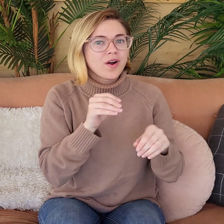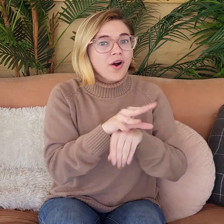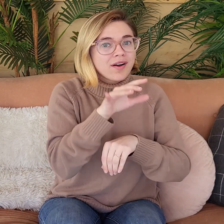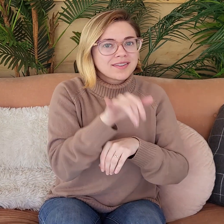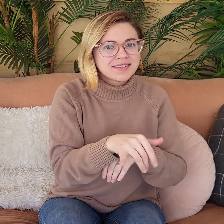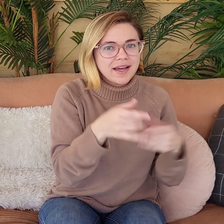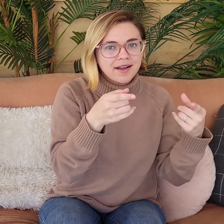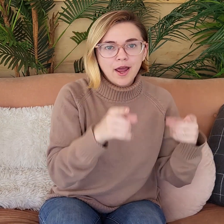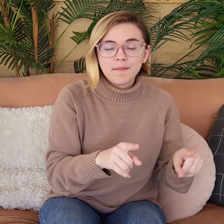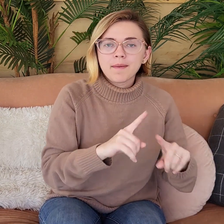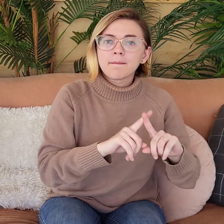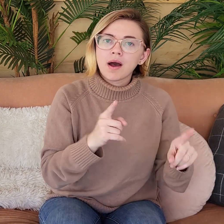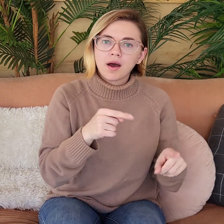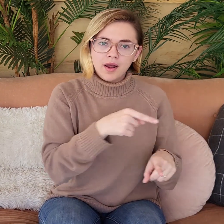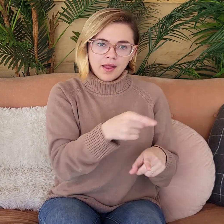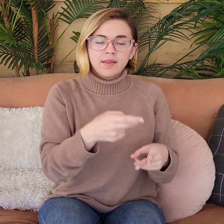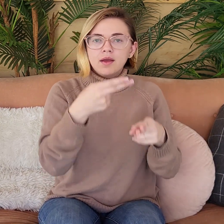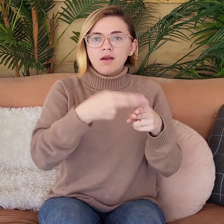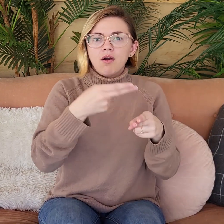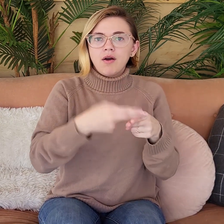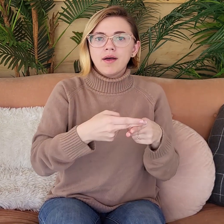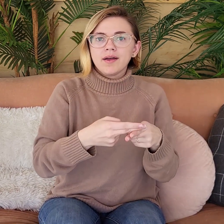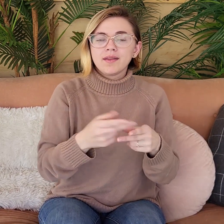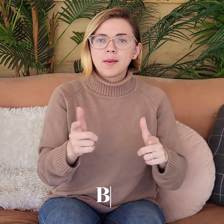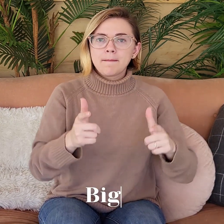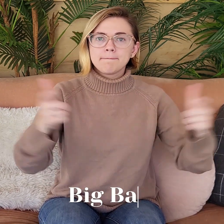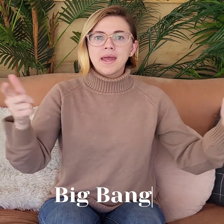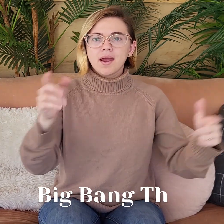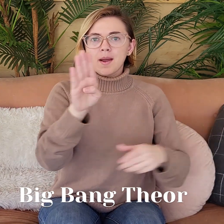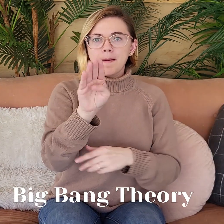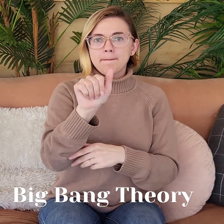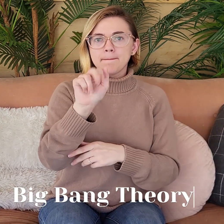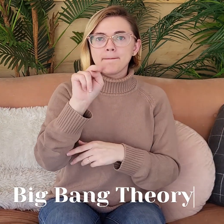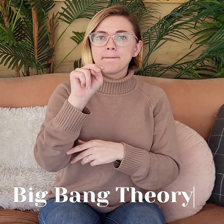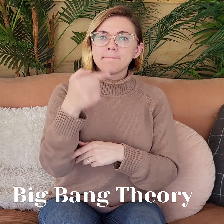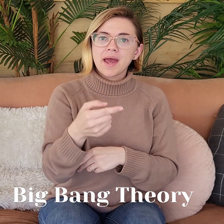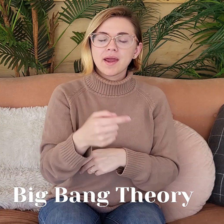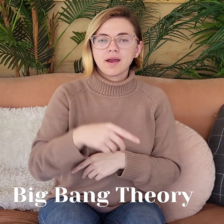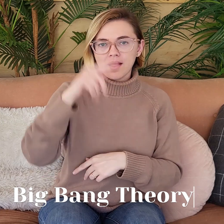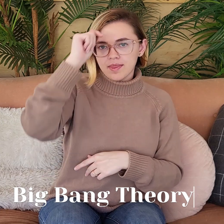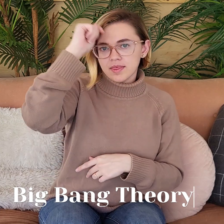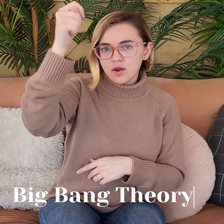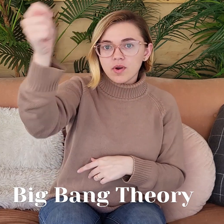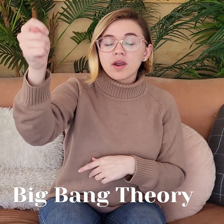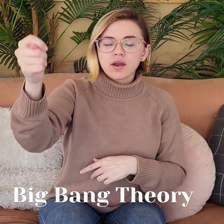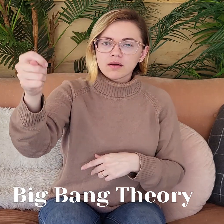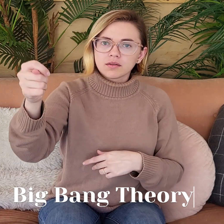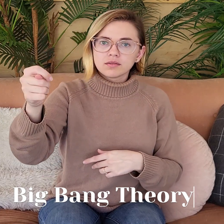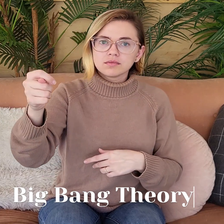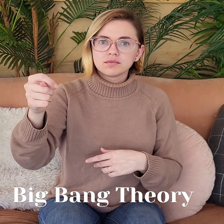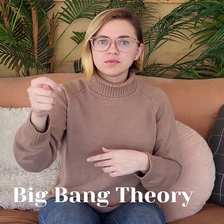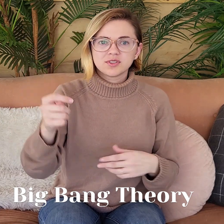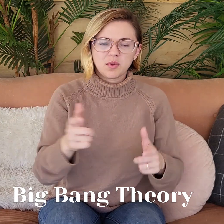know what or who influenced that to happen, but they call it the Big Bang Theory.